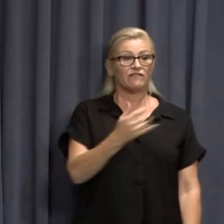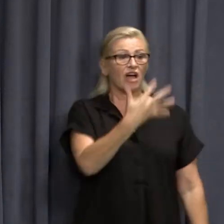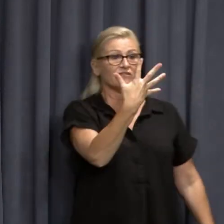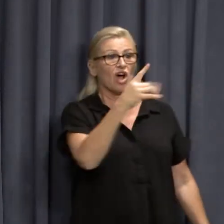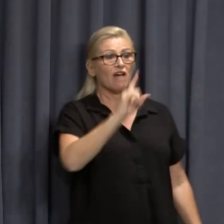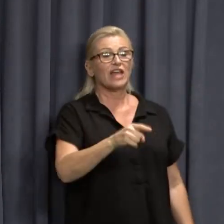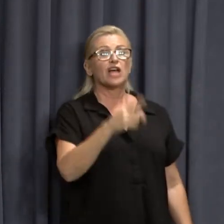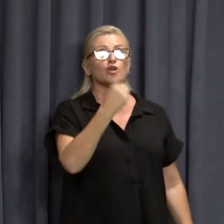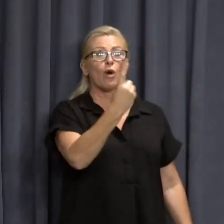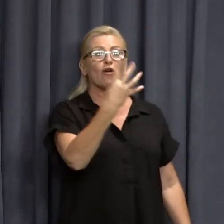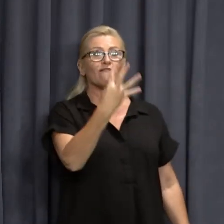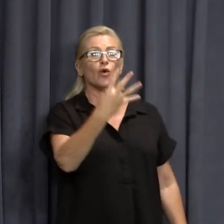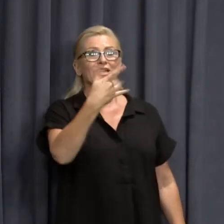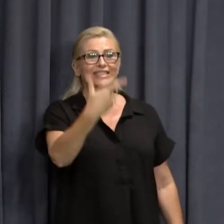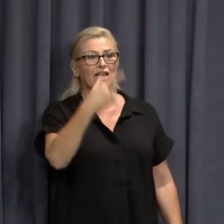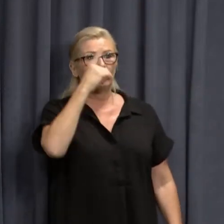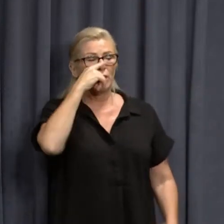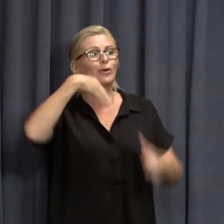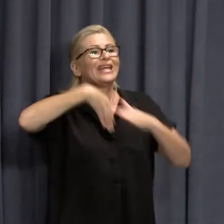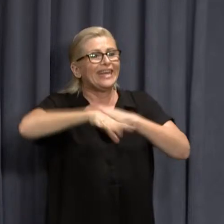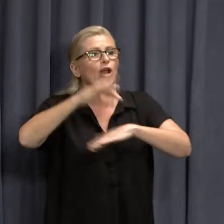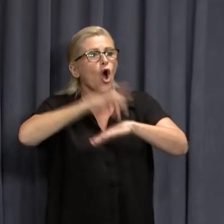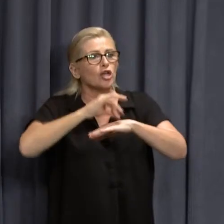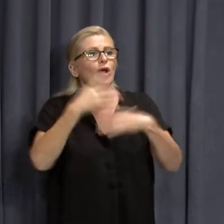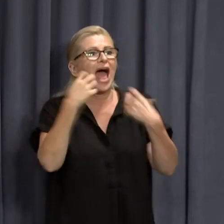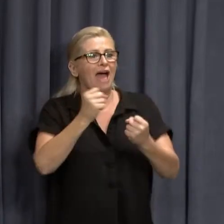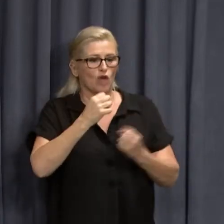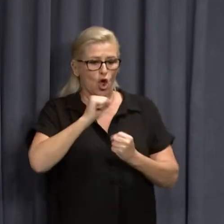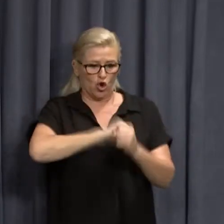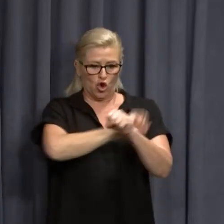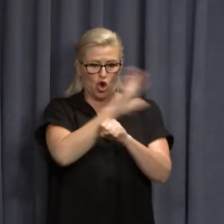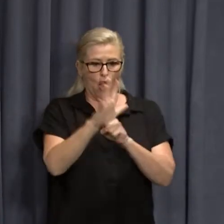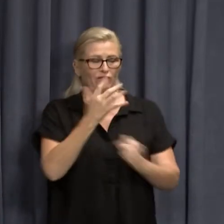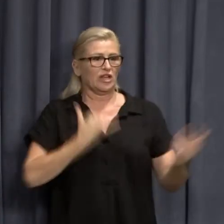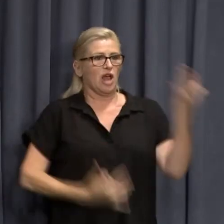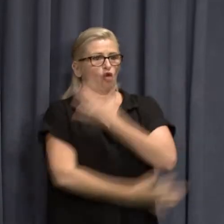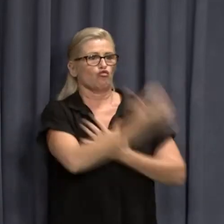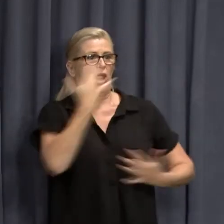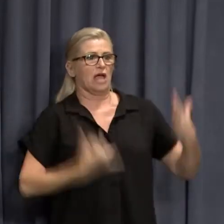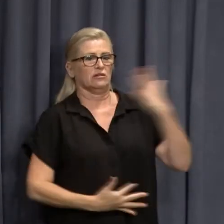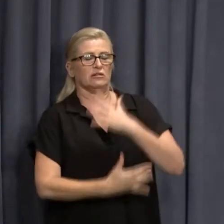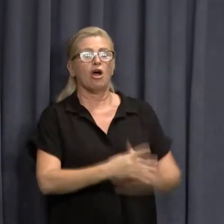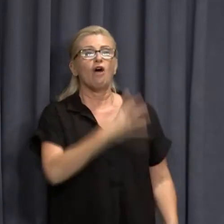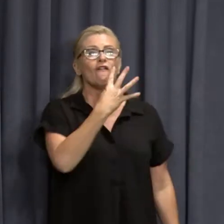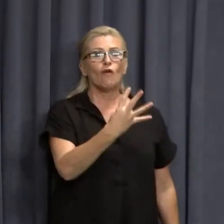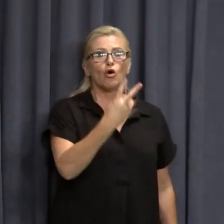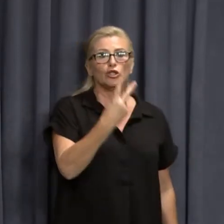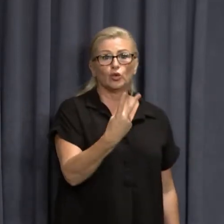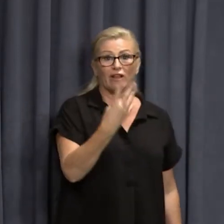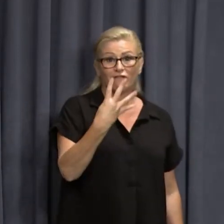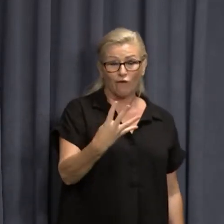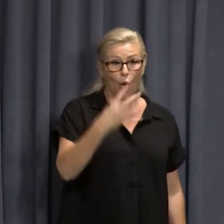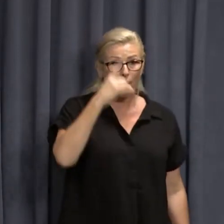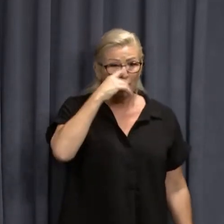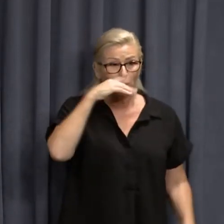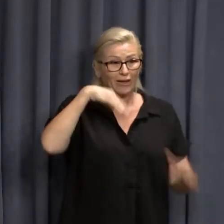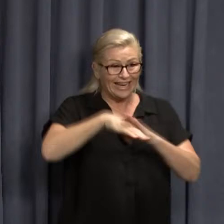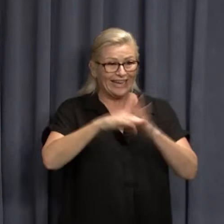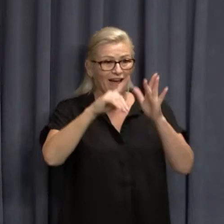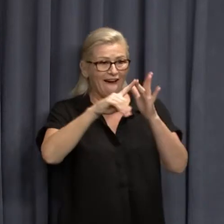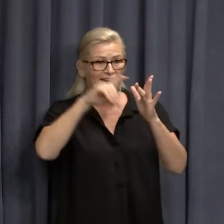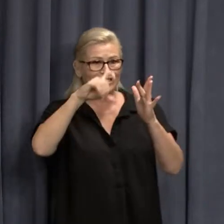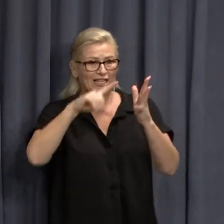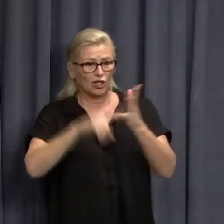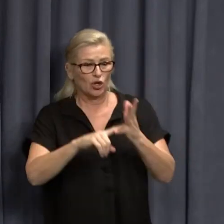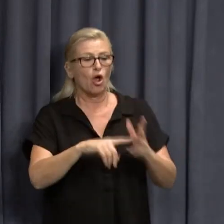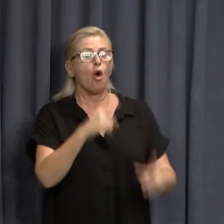,147 people in hospital with COVID. They have, um, 424 people, uh, in ICU. They